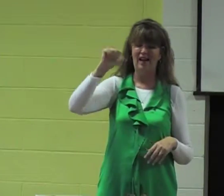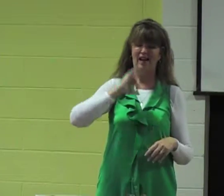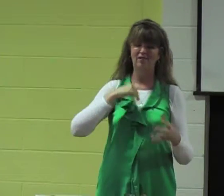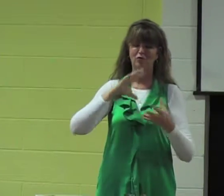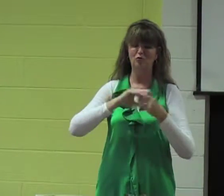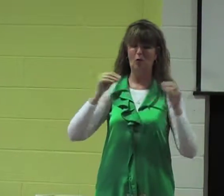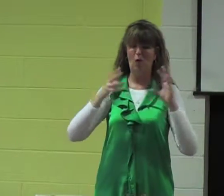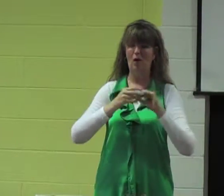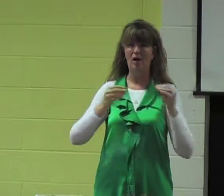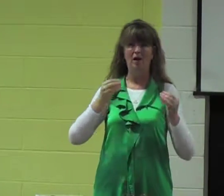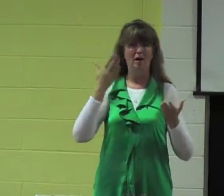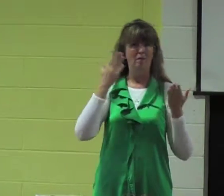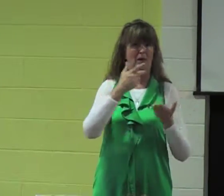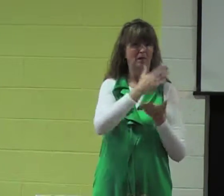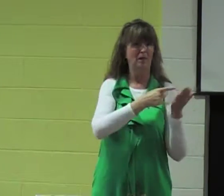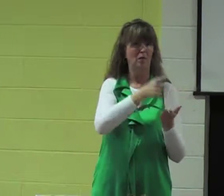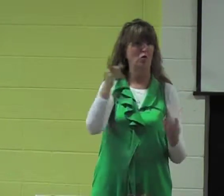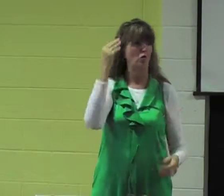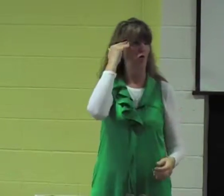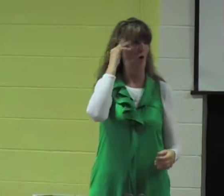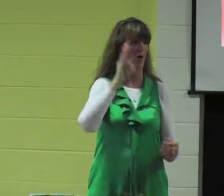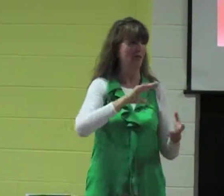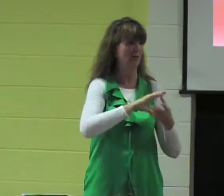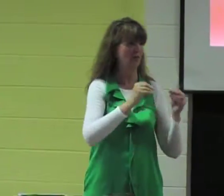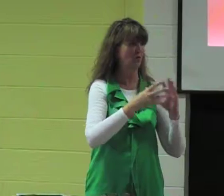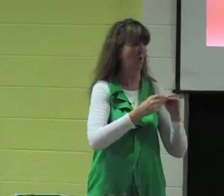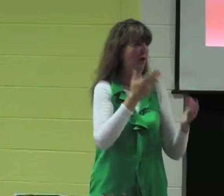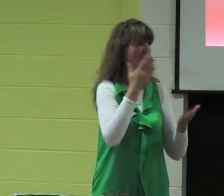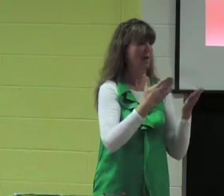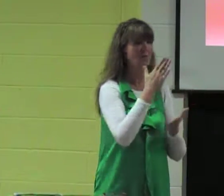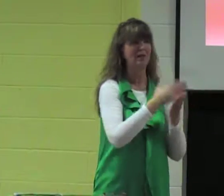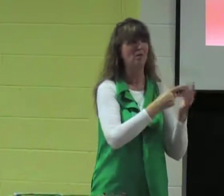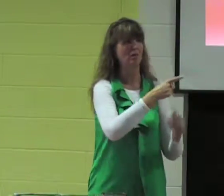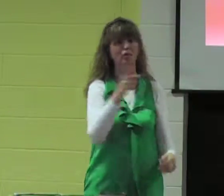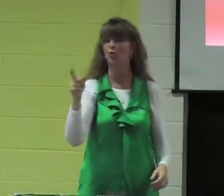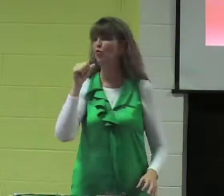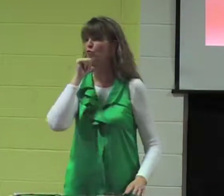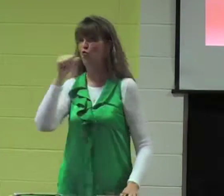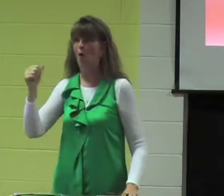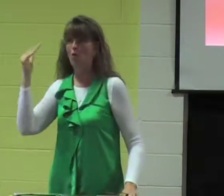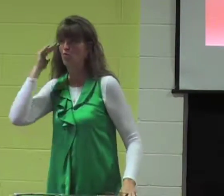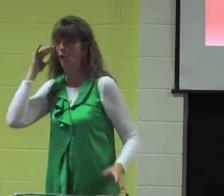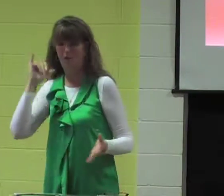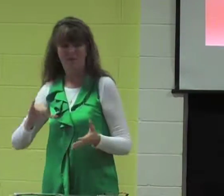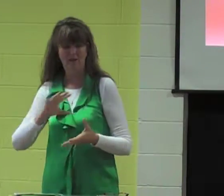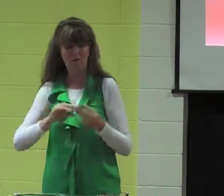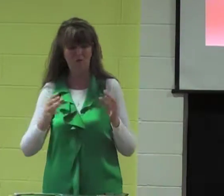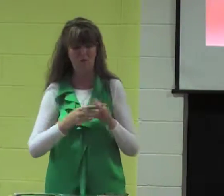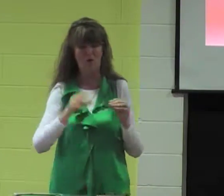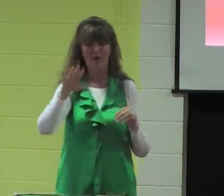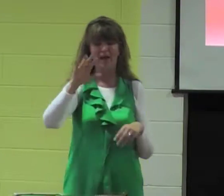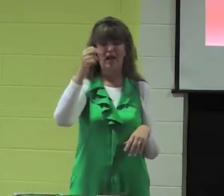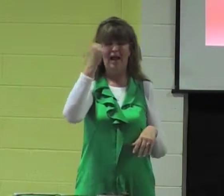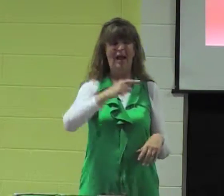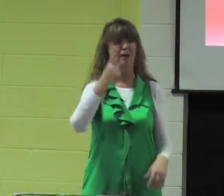Okay, football fans, have a story for you. Maybe some of you know the story, and maybe some of you don't. Maybe it's new to you.